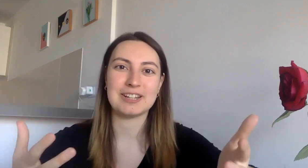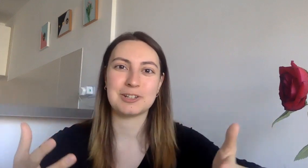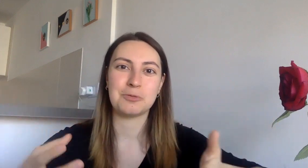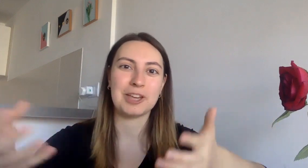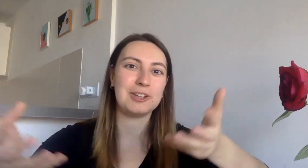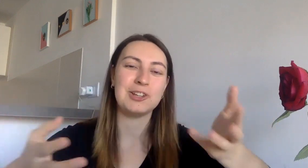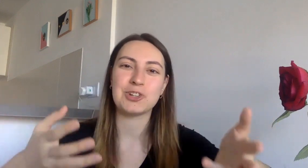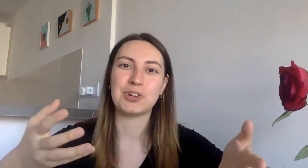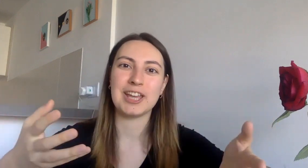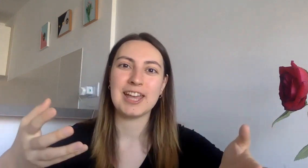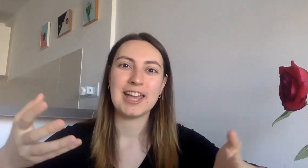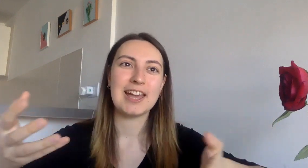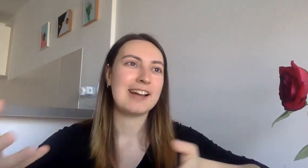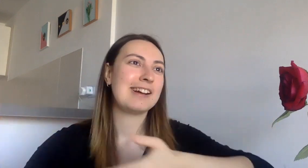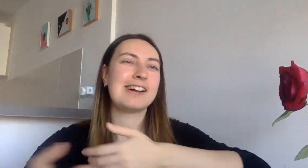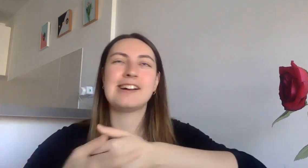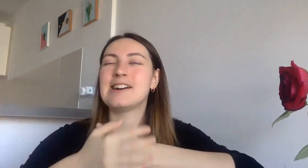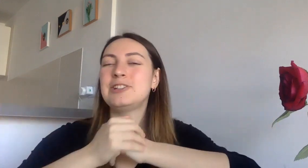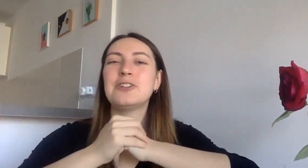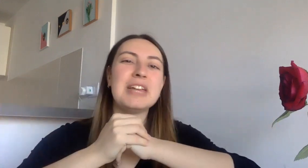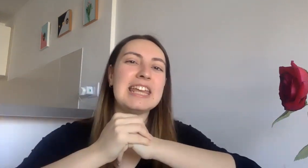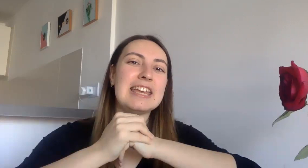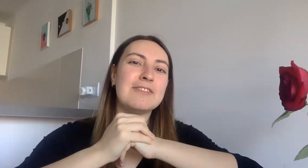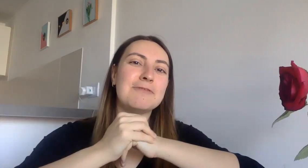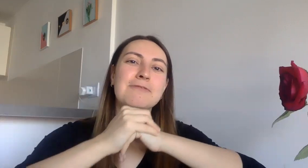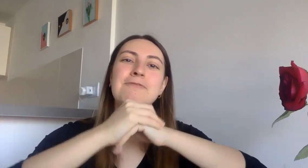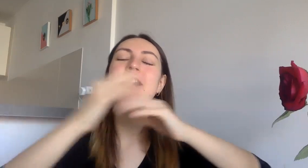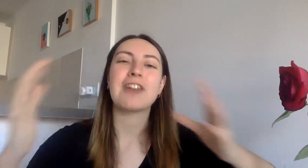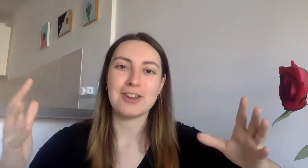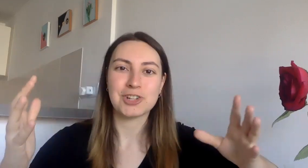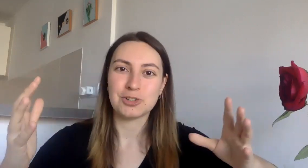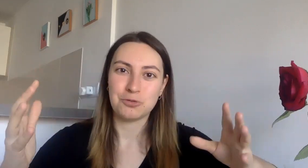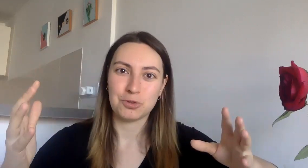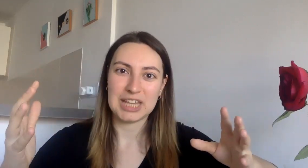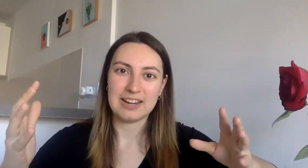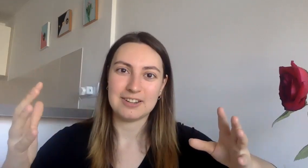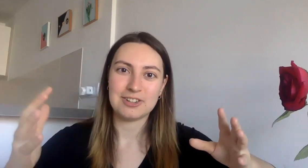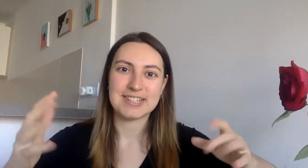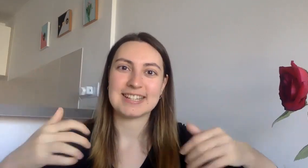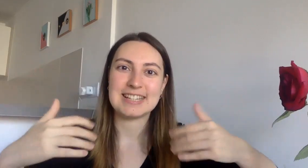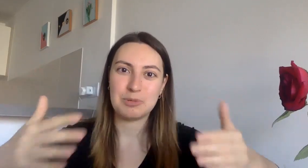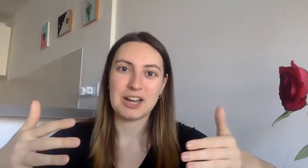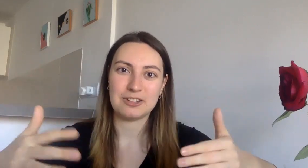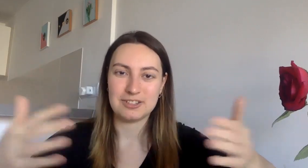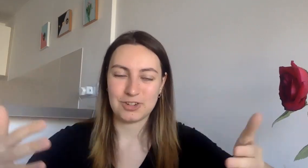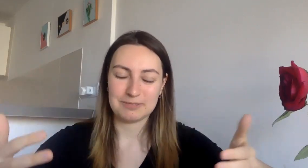so we could enjoy so many variations of food there just stepping out on the street